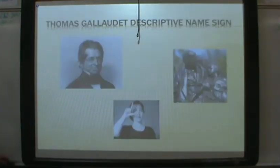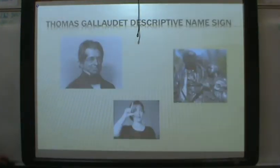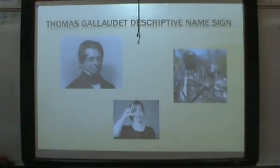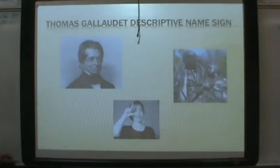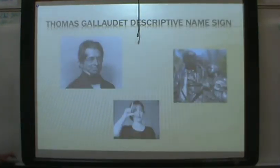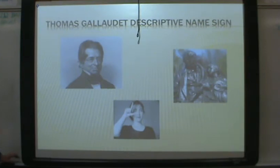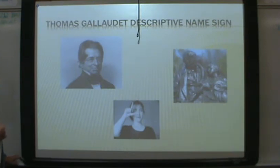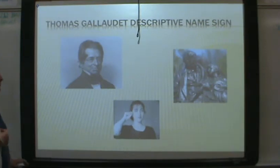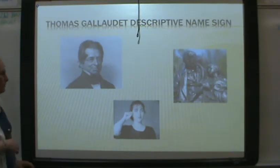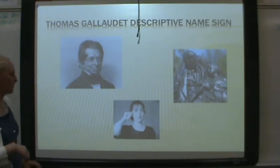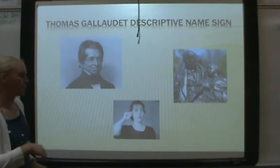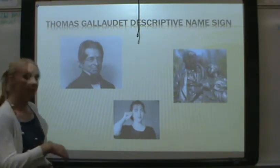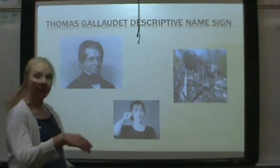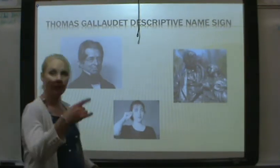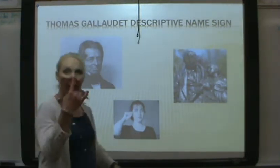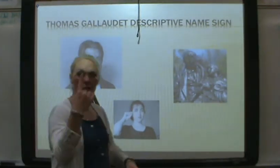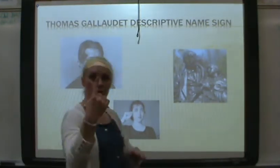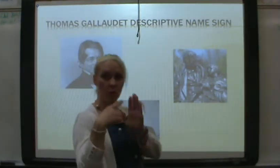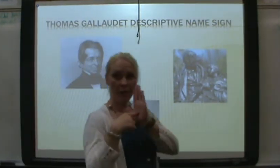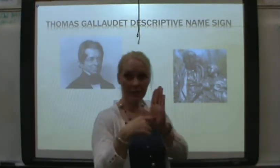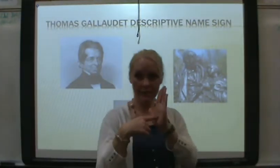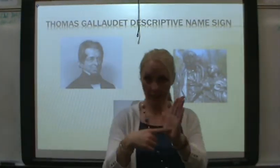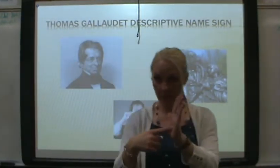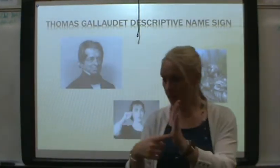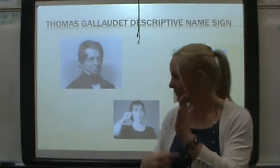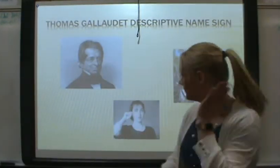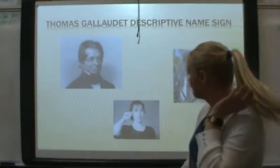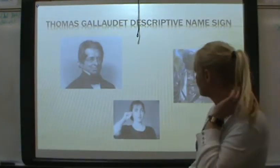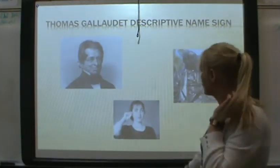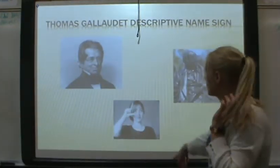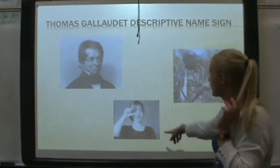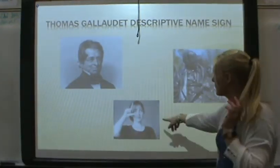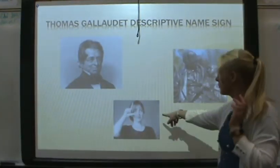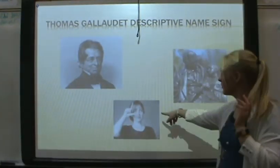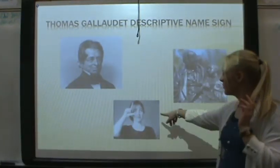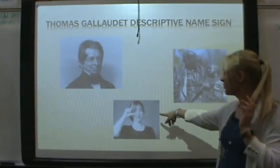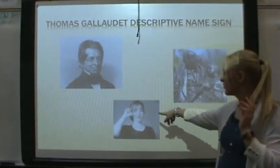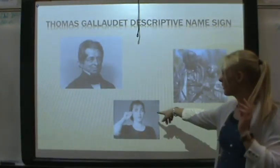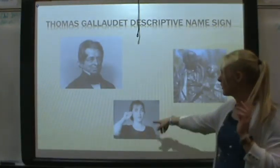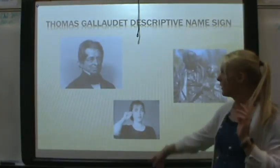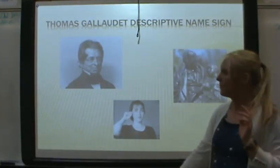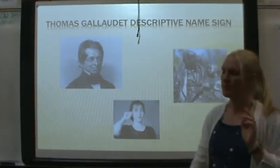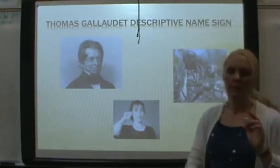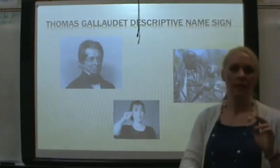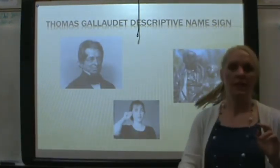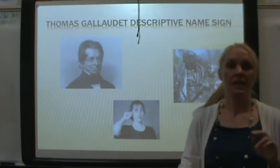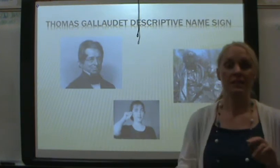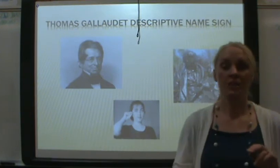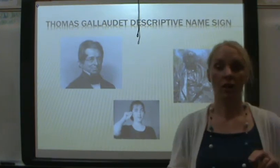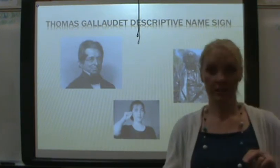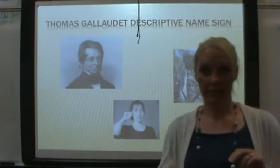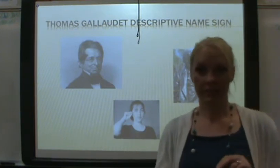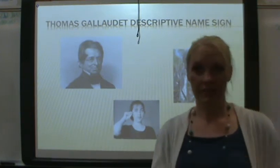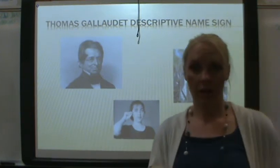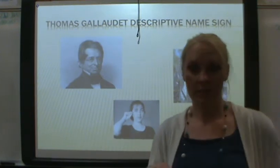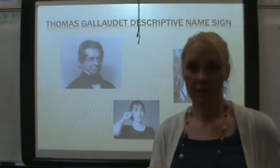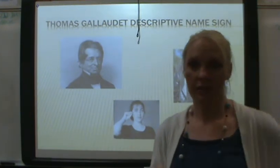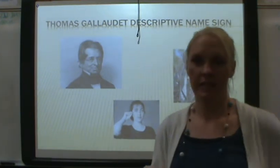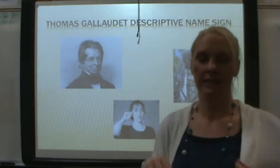Alright. So, one example is Gallaudet. Thomas Gallaudet.